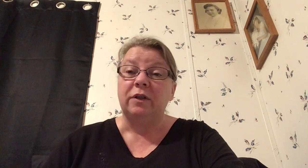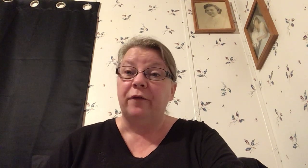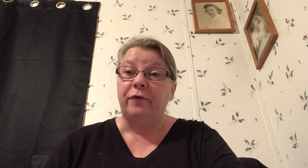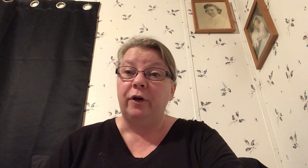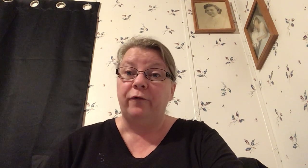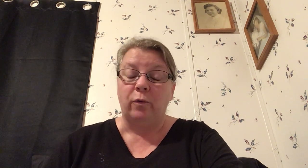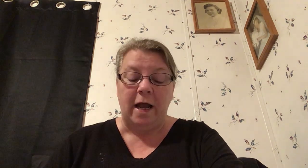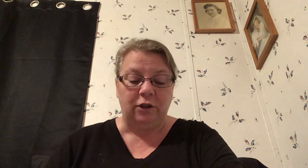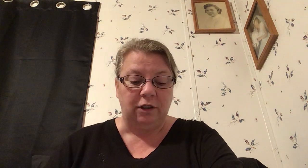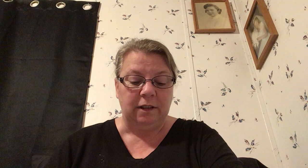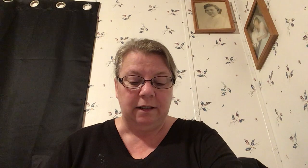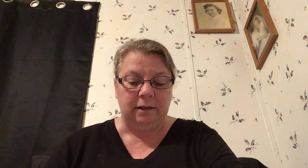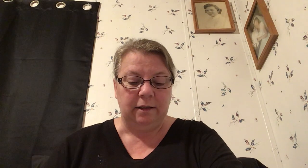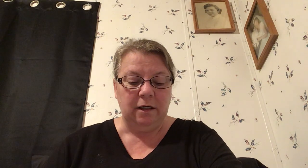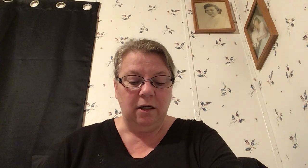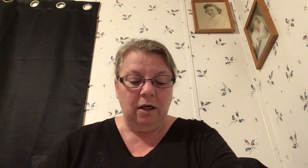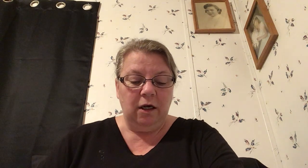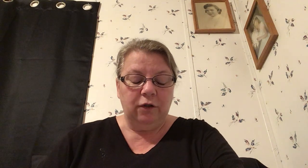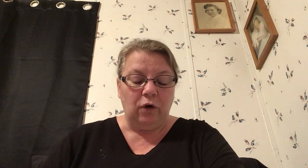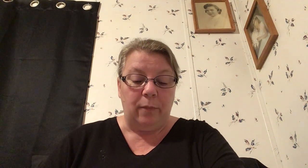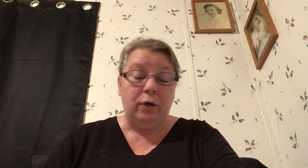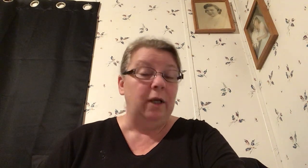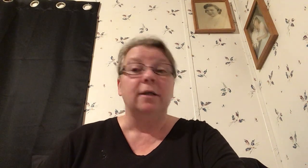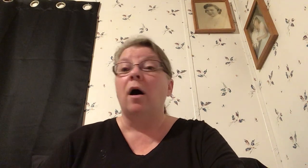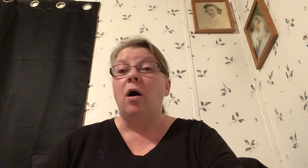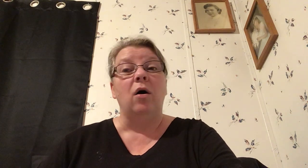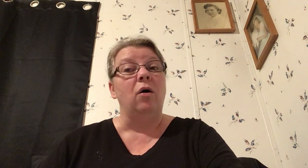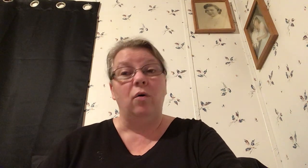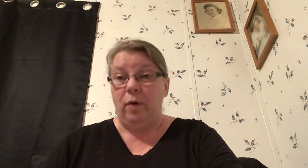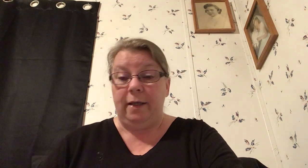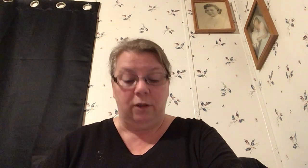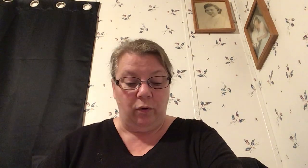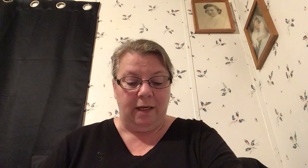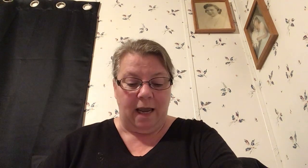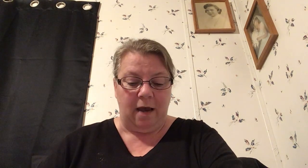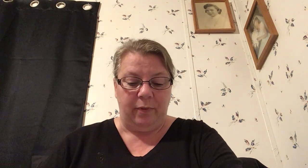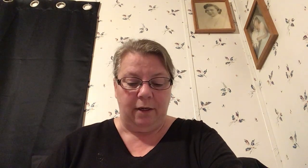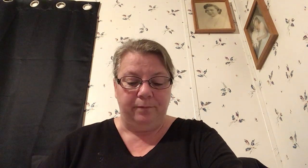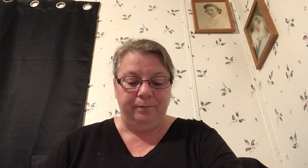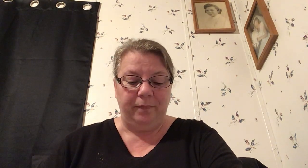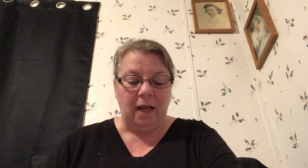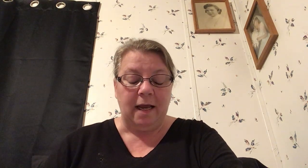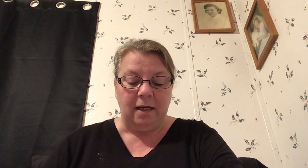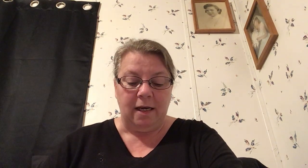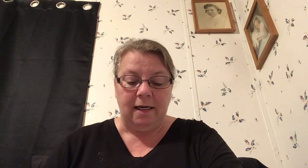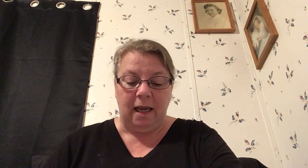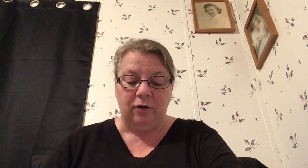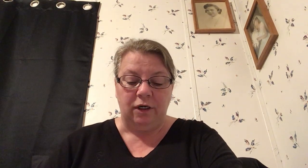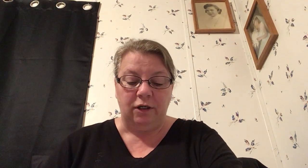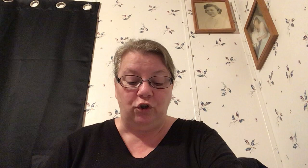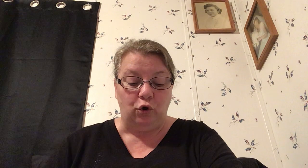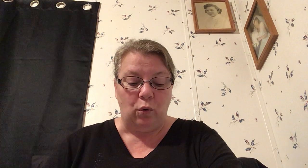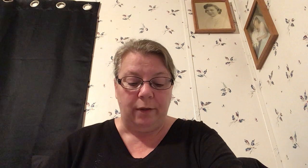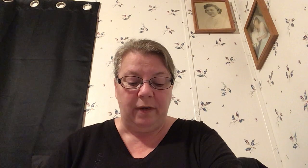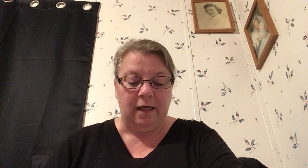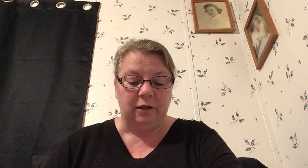suffering for righteousness so I put it's always going to happen I need to count it as joy because